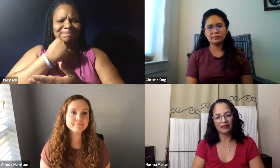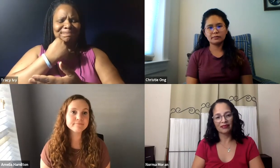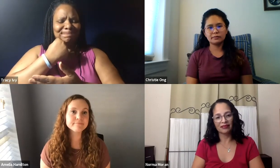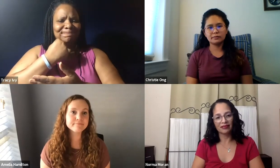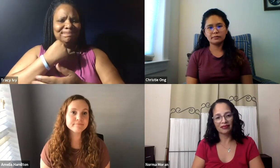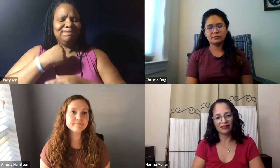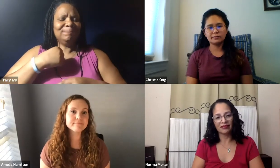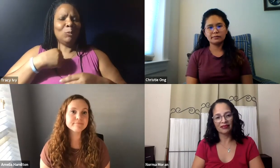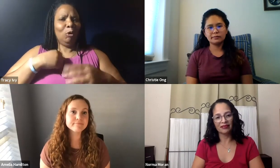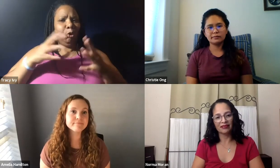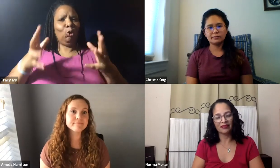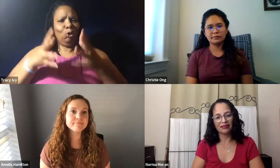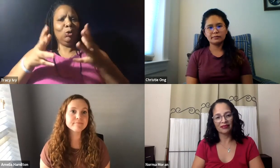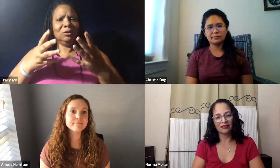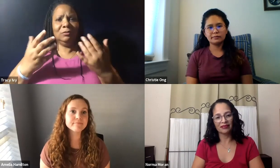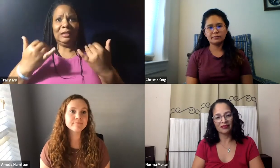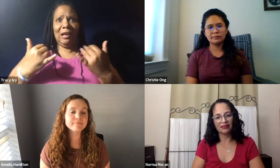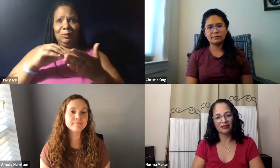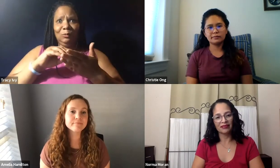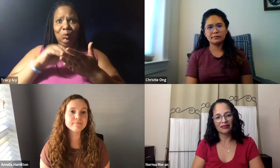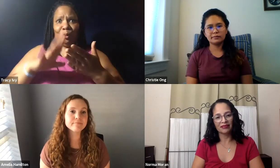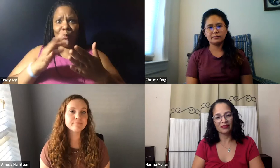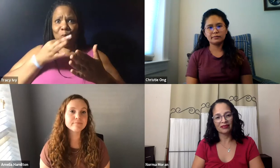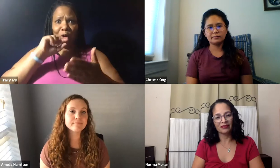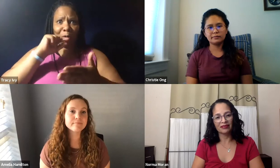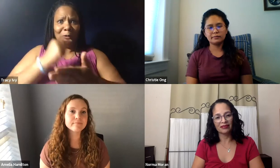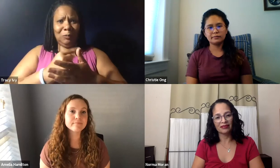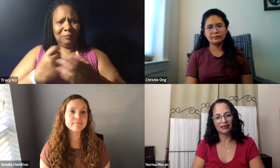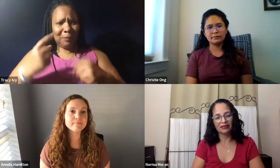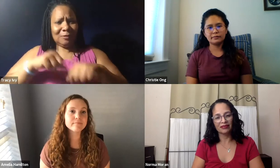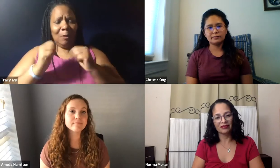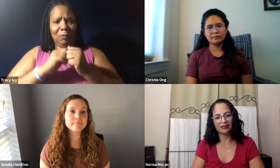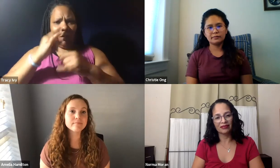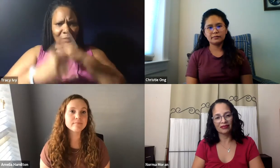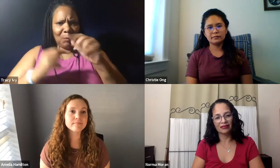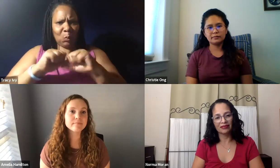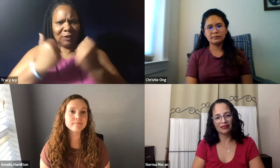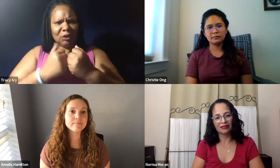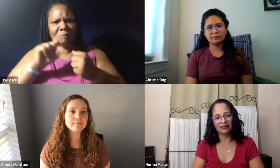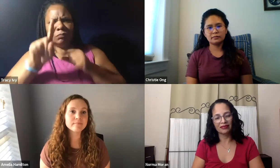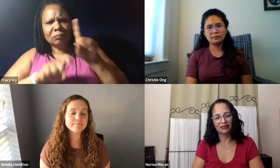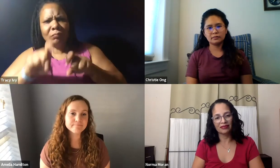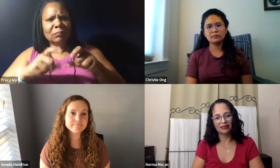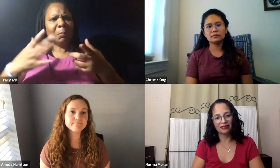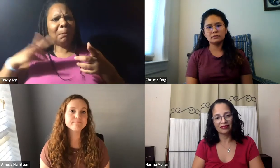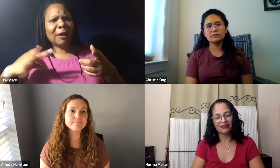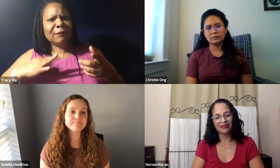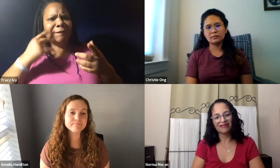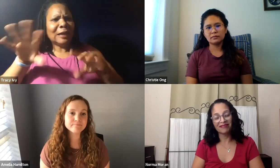that would be available to me as an alumni. And I wish I would have taken advantage of that. I mean, often students who are graduating, know,